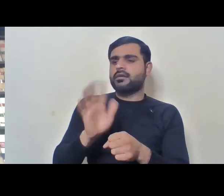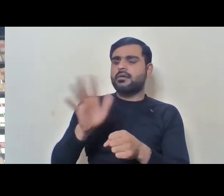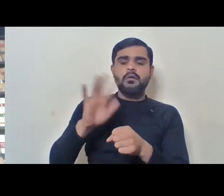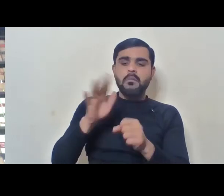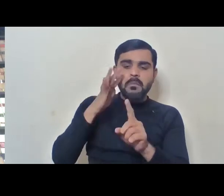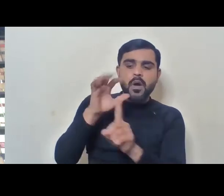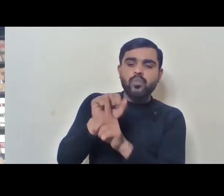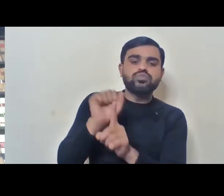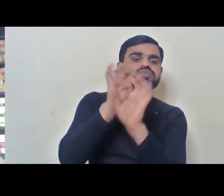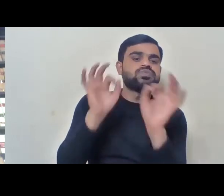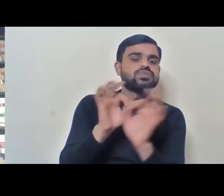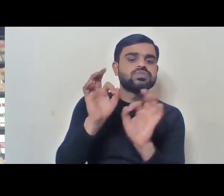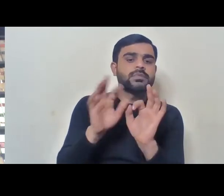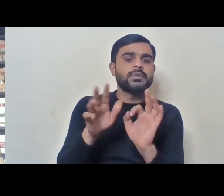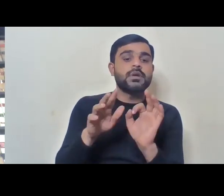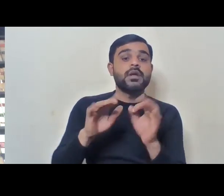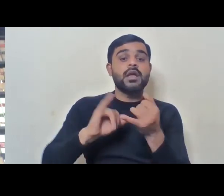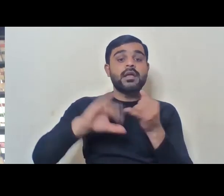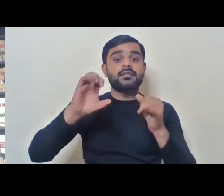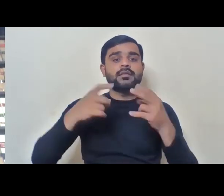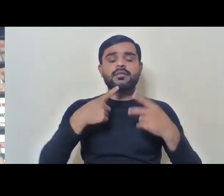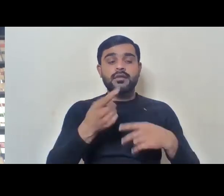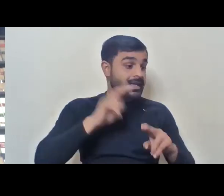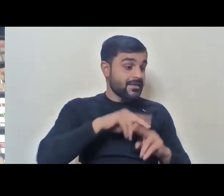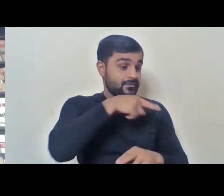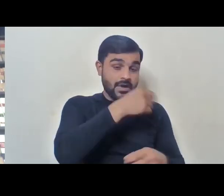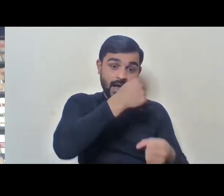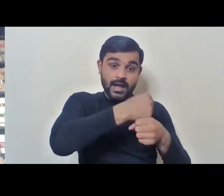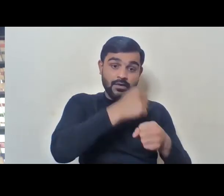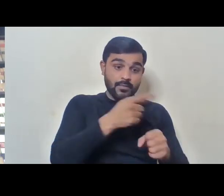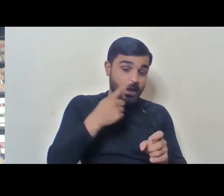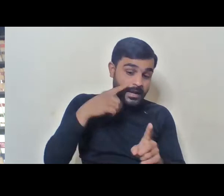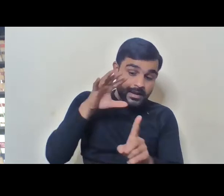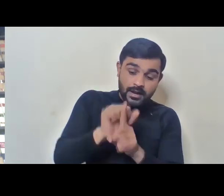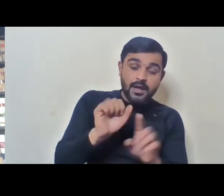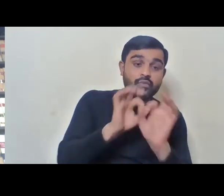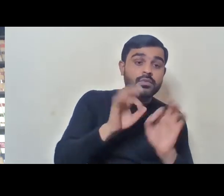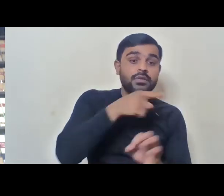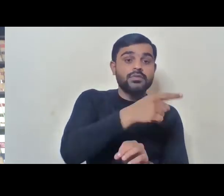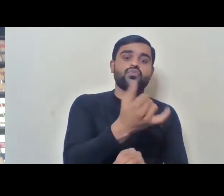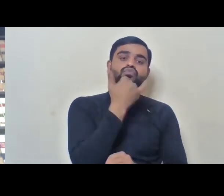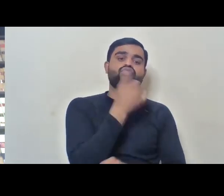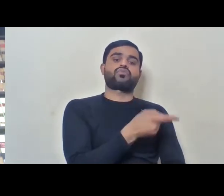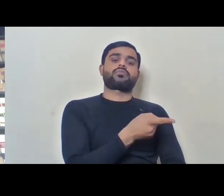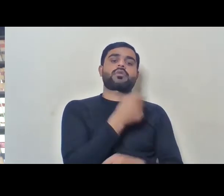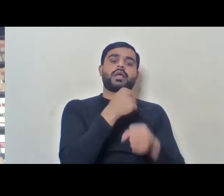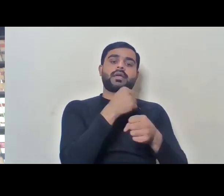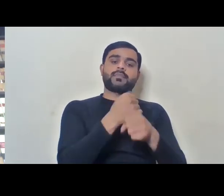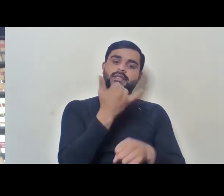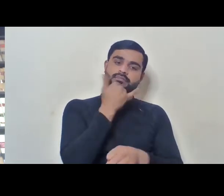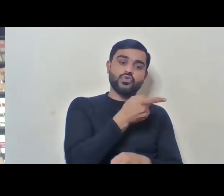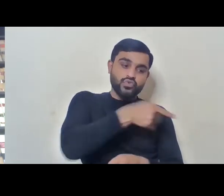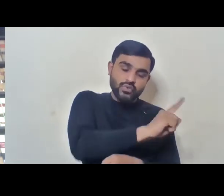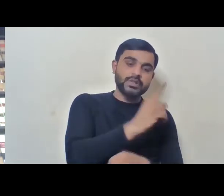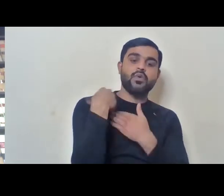Then the Supreme Court said, well, if you don't identify, then that's not, that's your fault. You have not identified